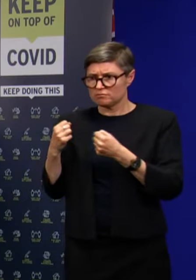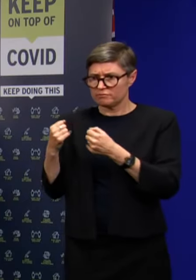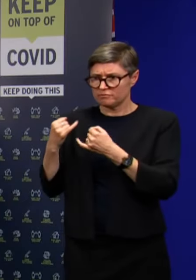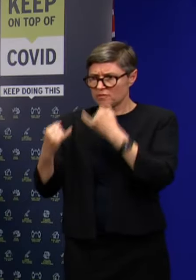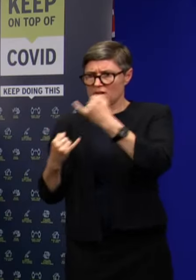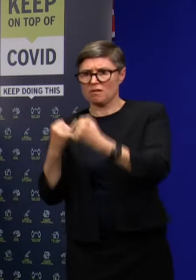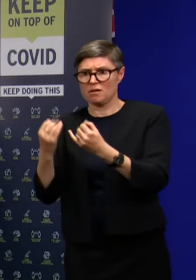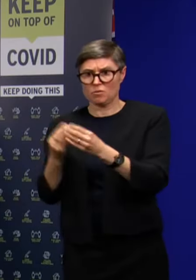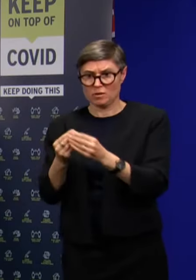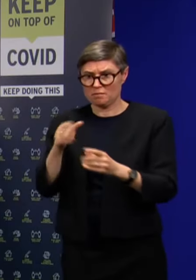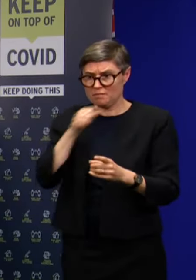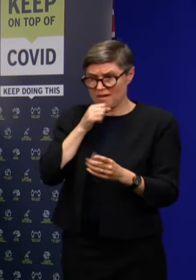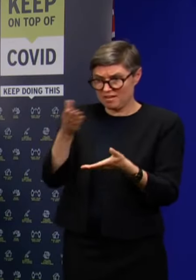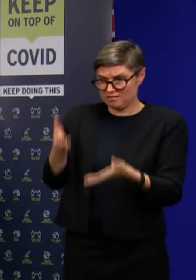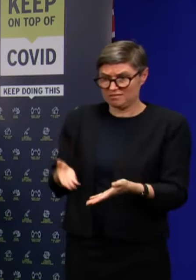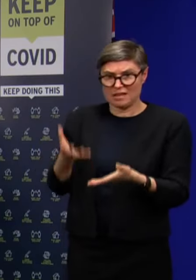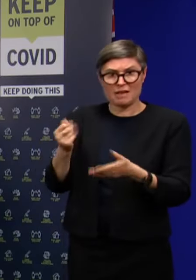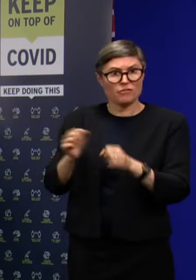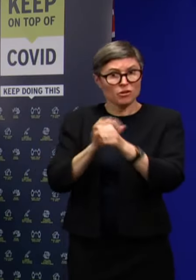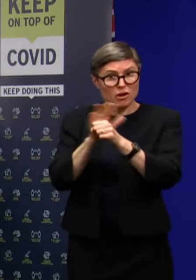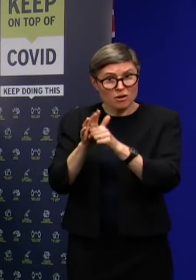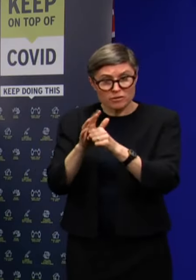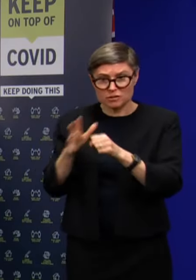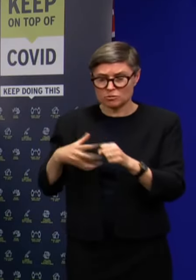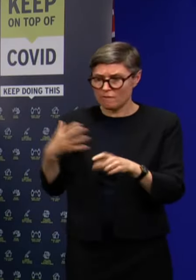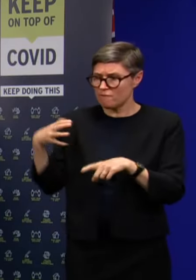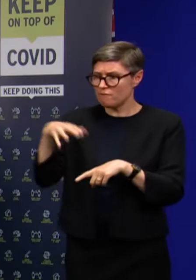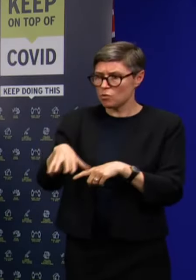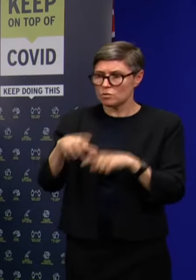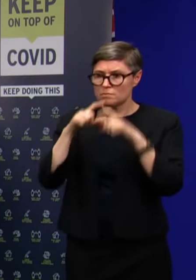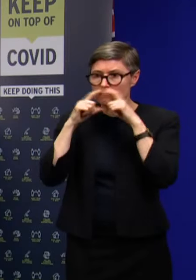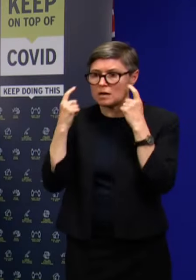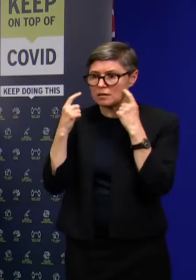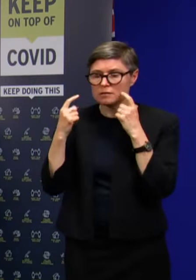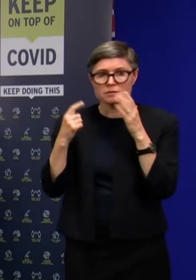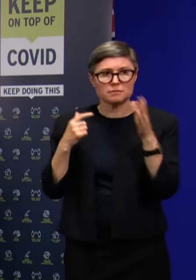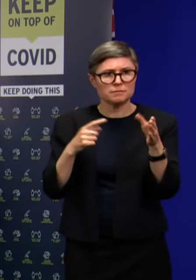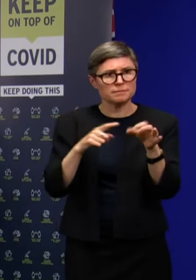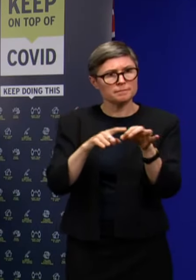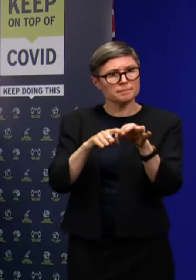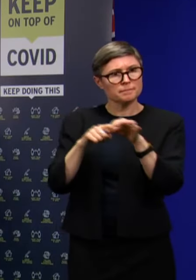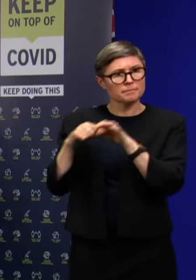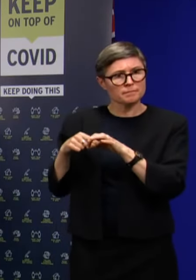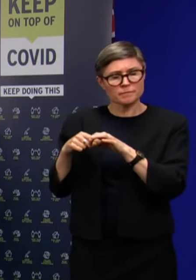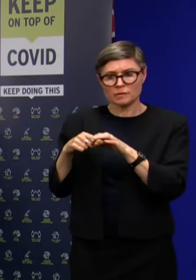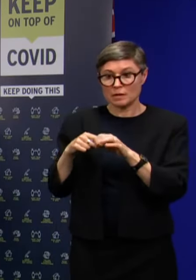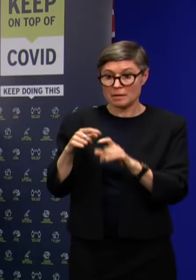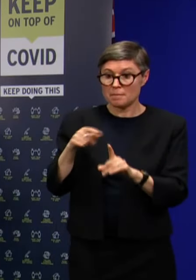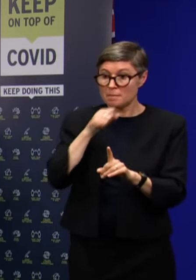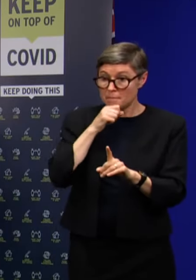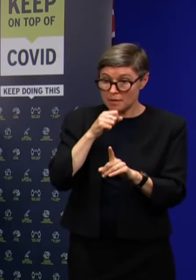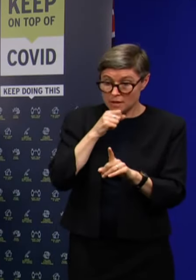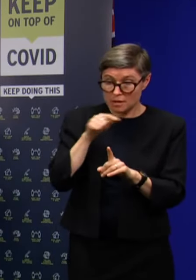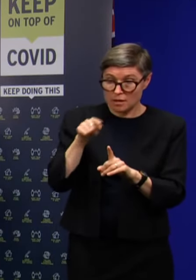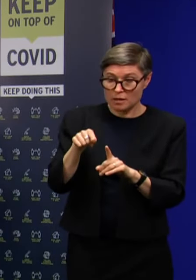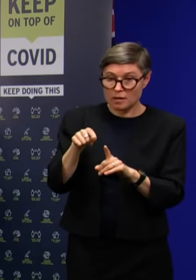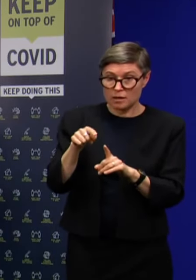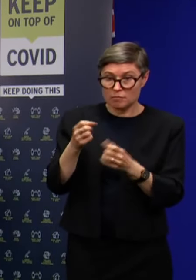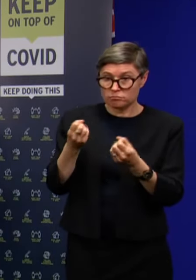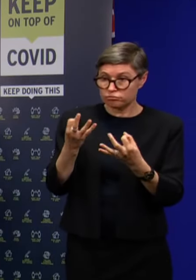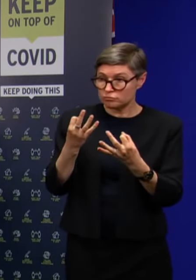individual that's COVID positive to ensure he was wearing a mask. And is this person facing any further police action for failing to